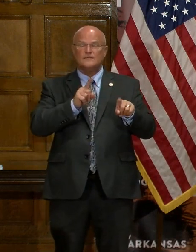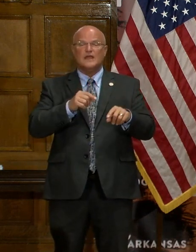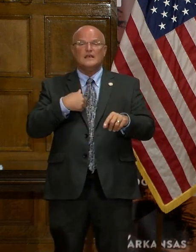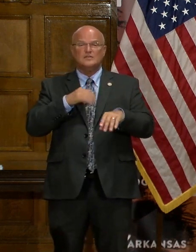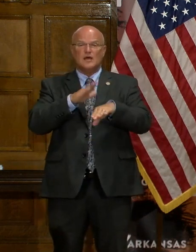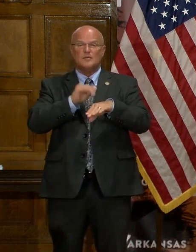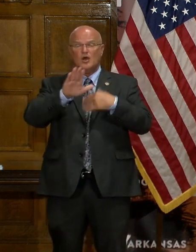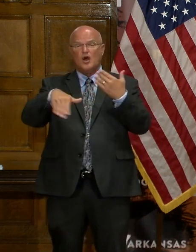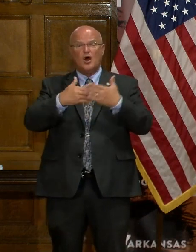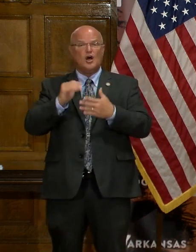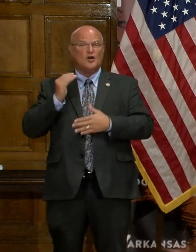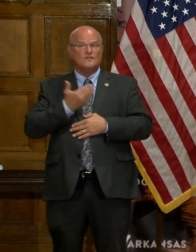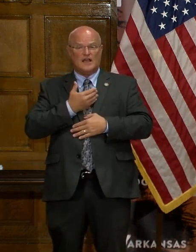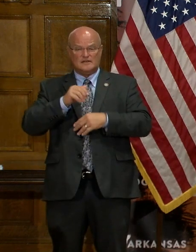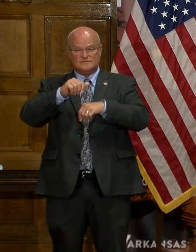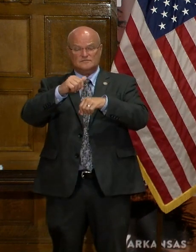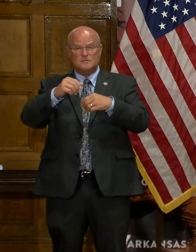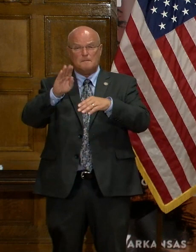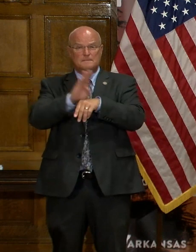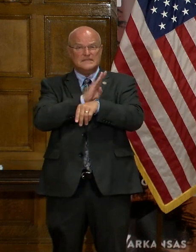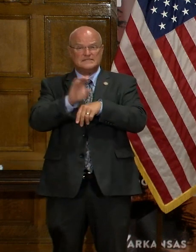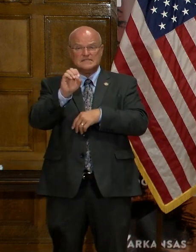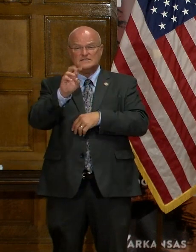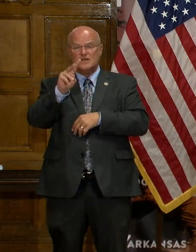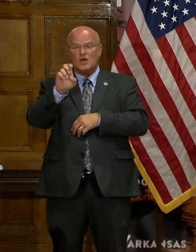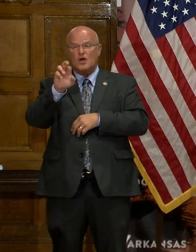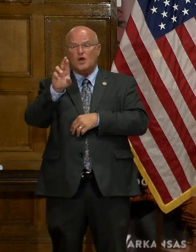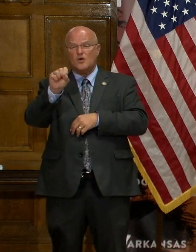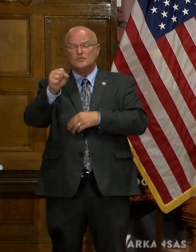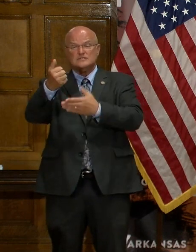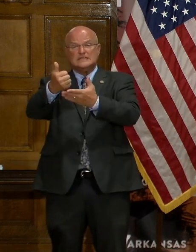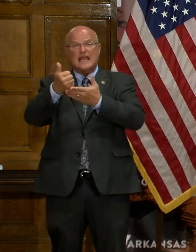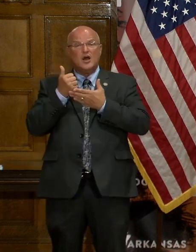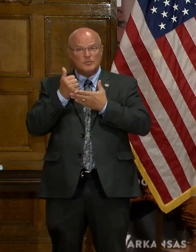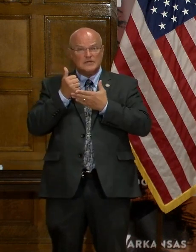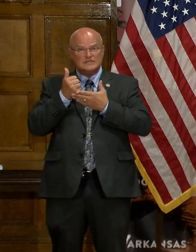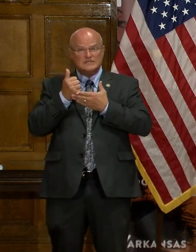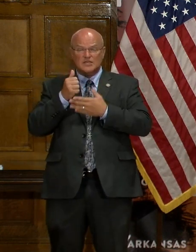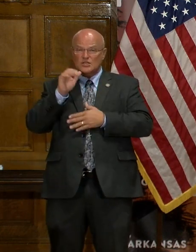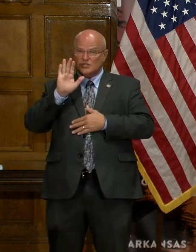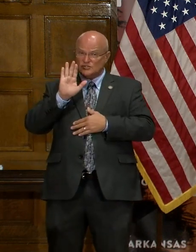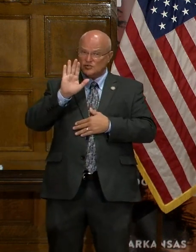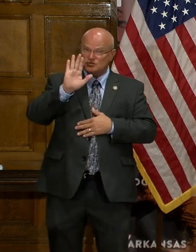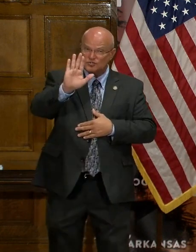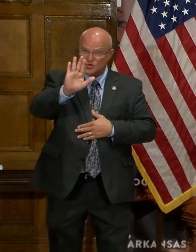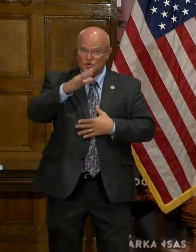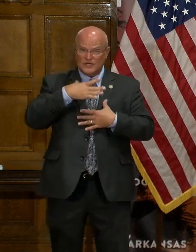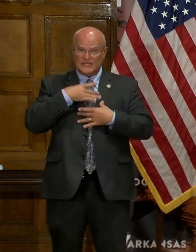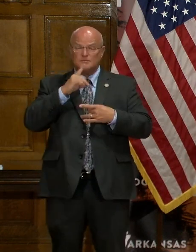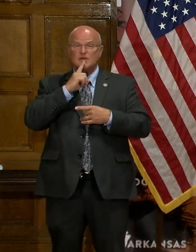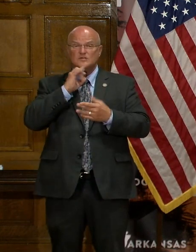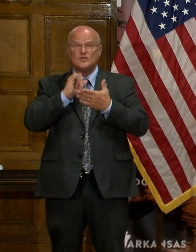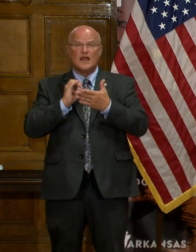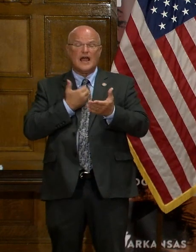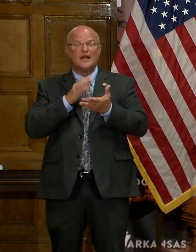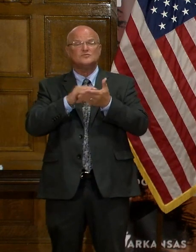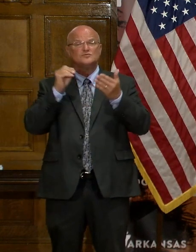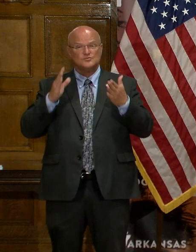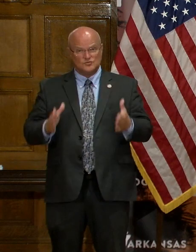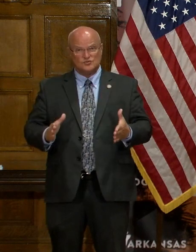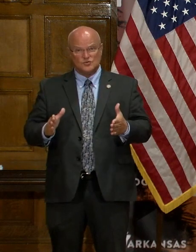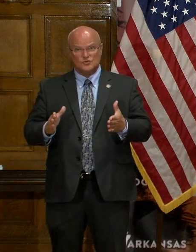on all of our establishment owners to help us. You it's in your interest to make sure that our students